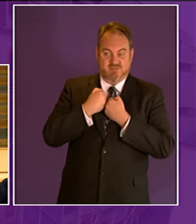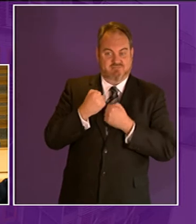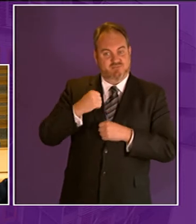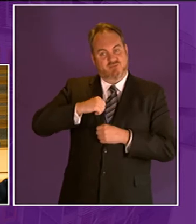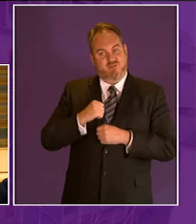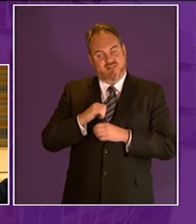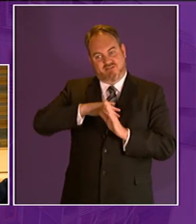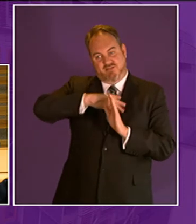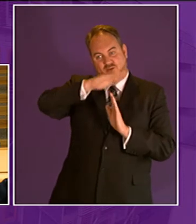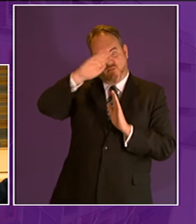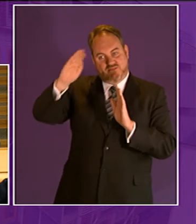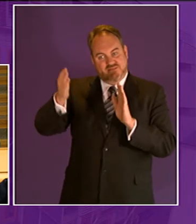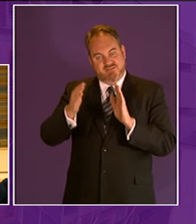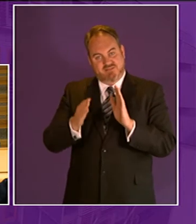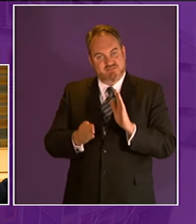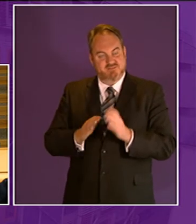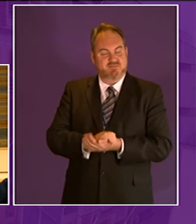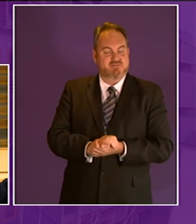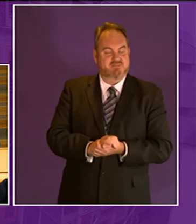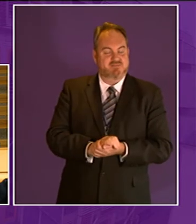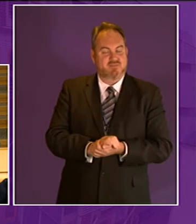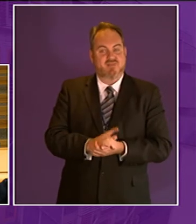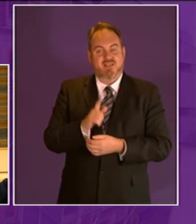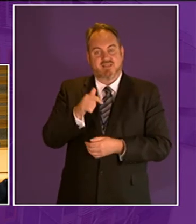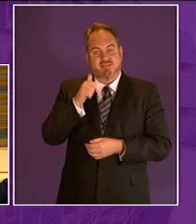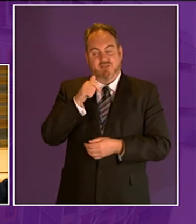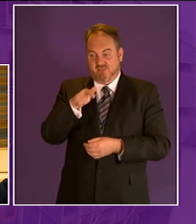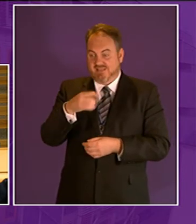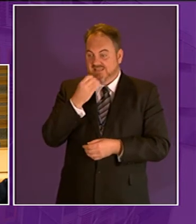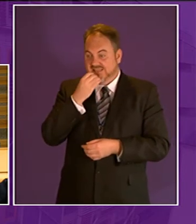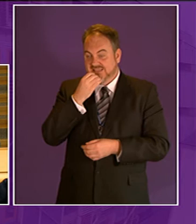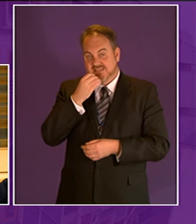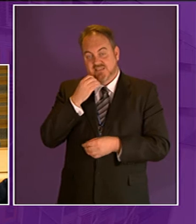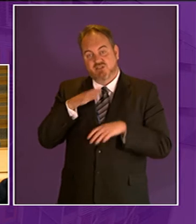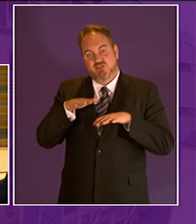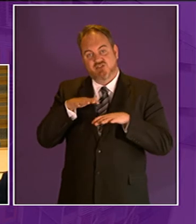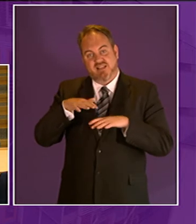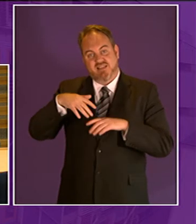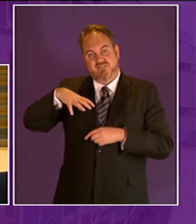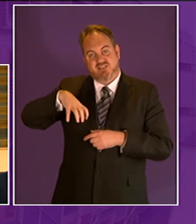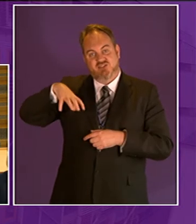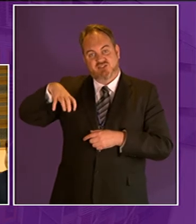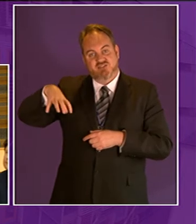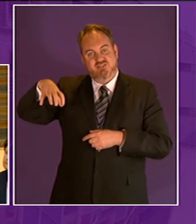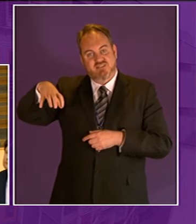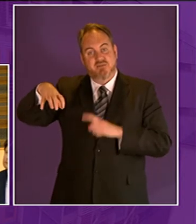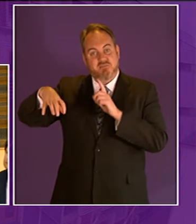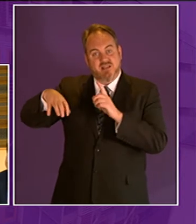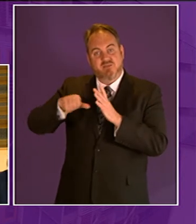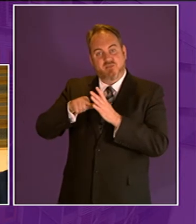geography and it eats jellyfish but mistakes plastic bags for food which has been causing real problems in the population